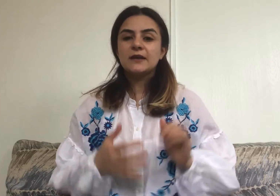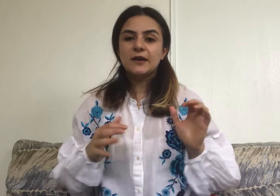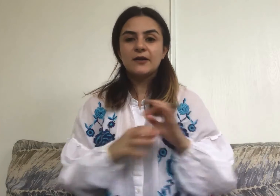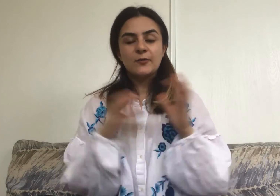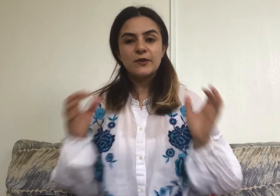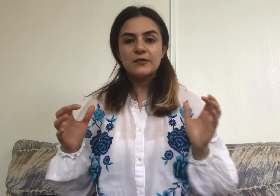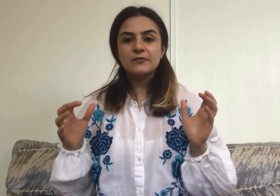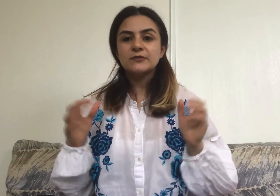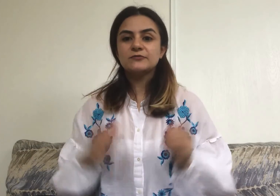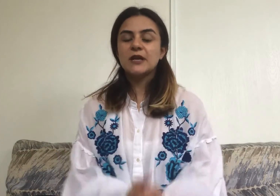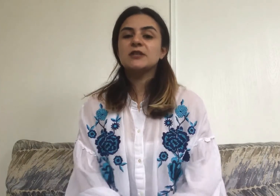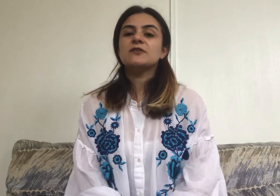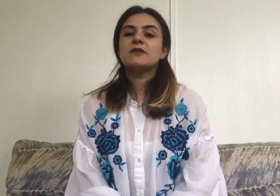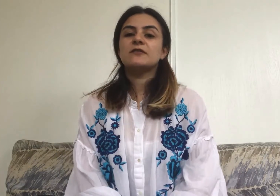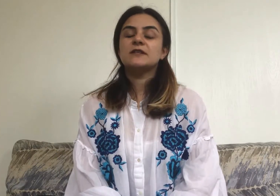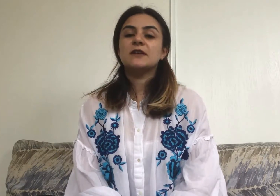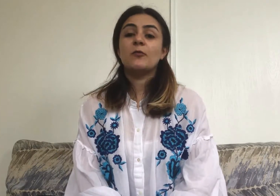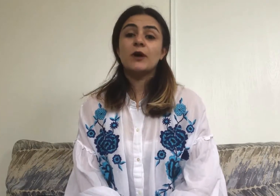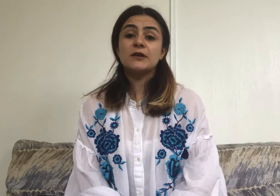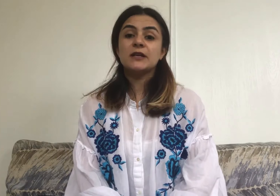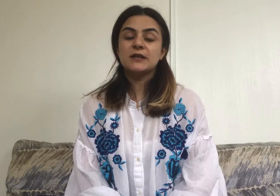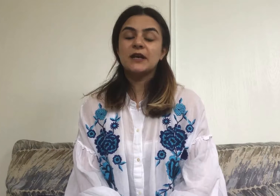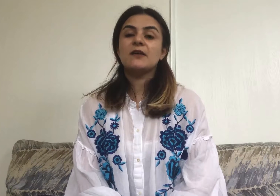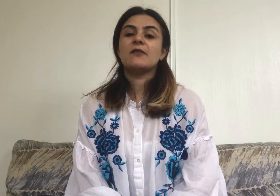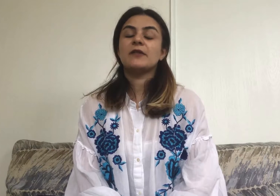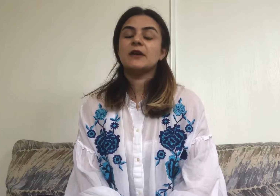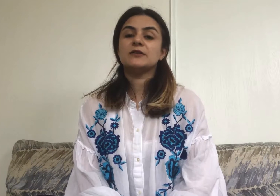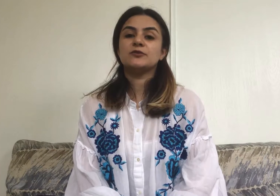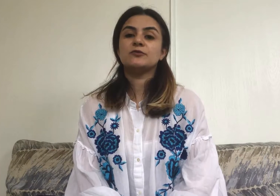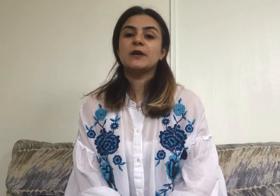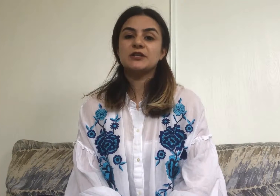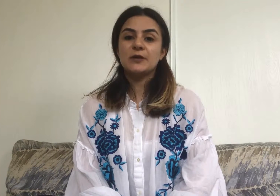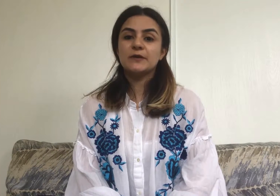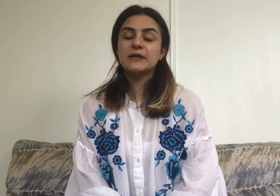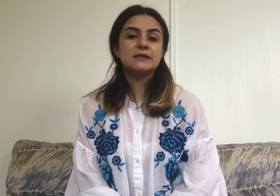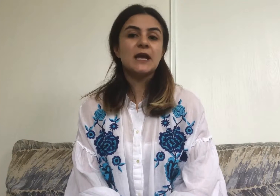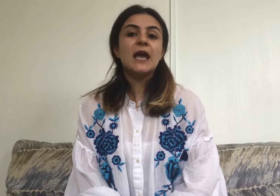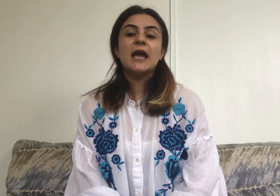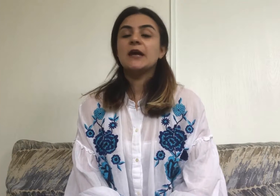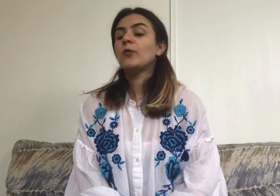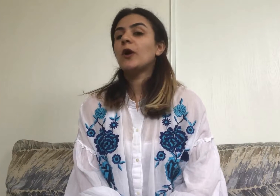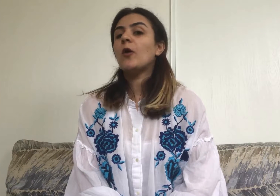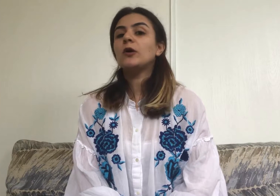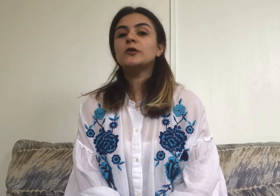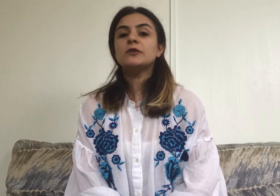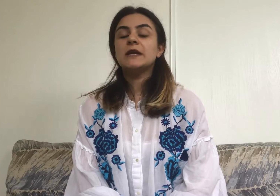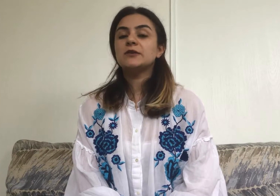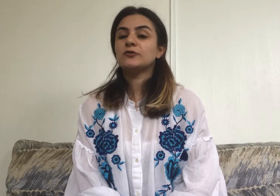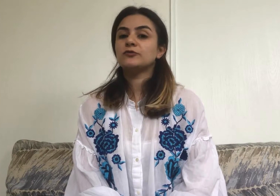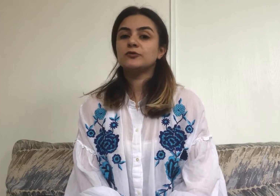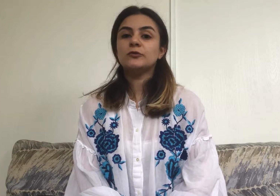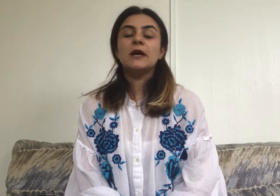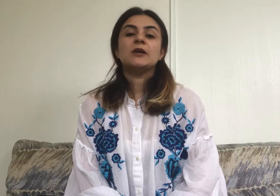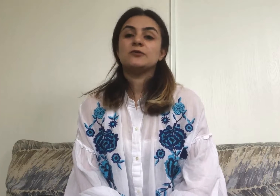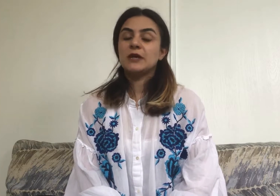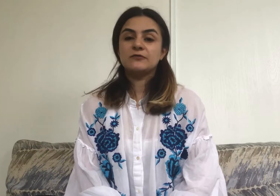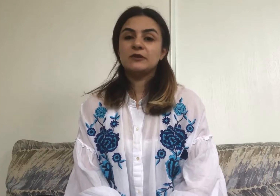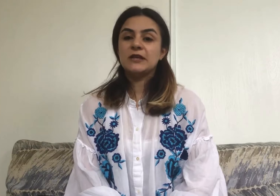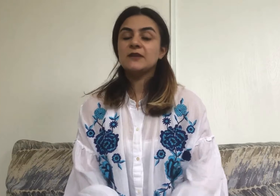brain, there is one technique that is used by Japanese, and all you need to do to get relief